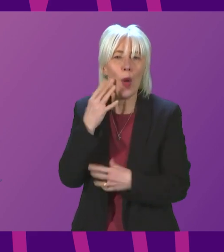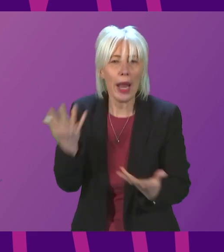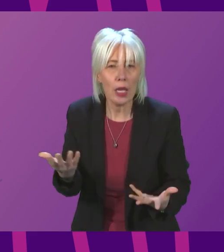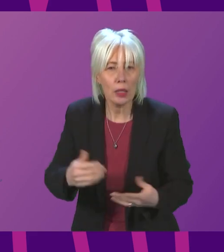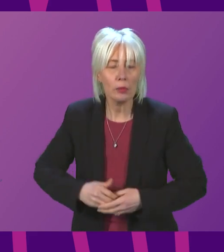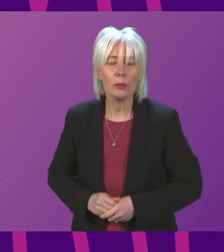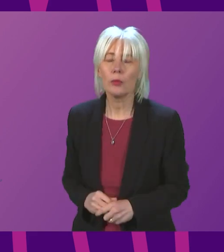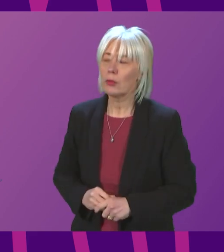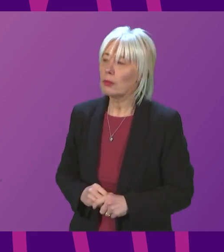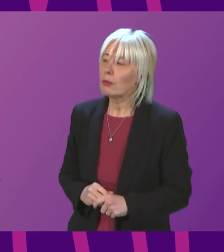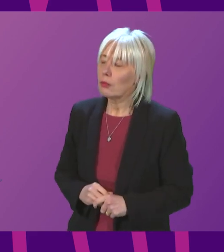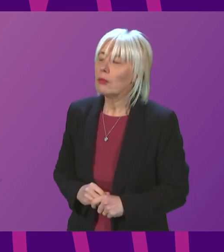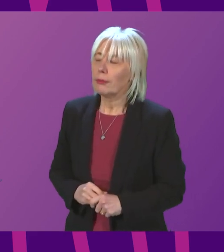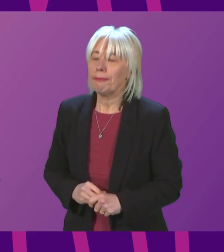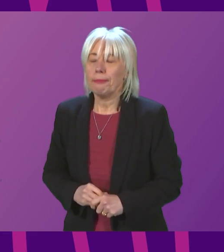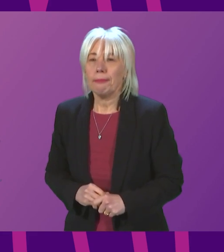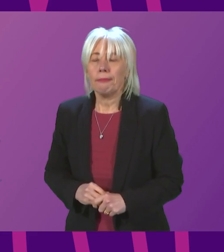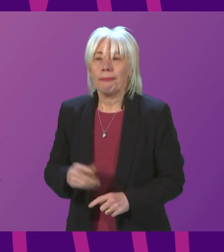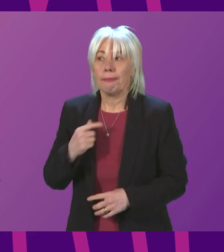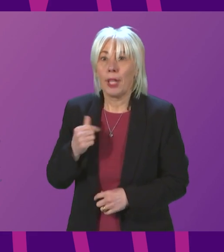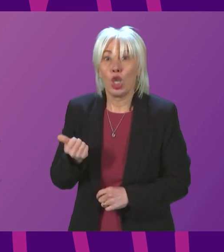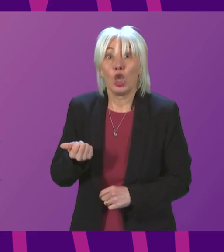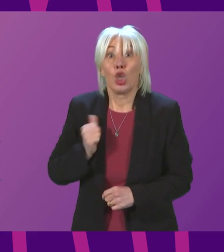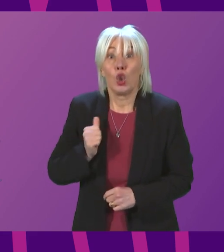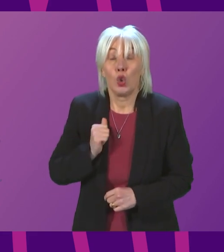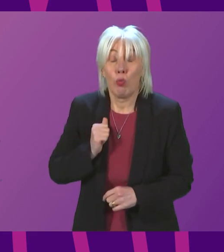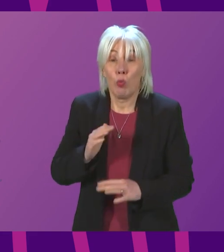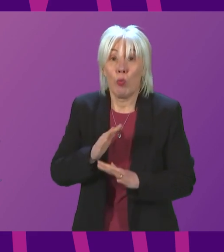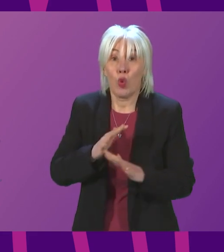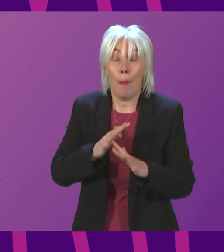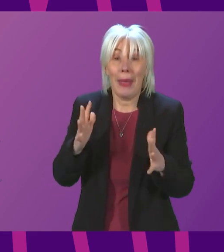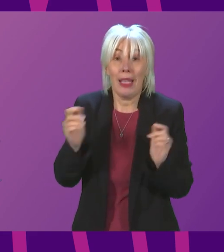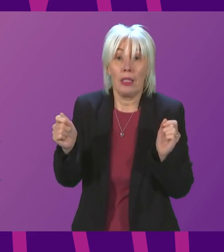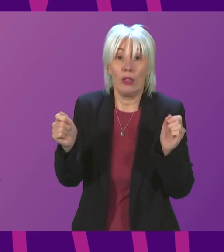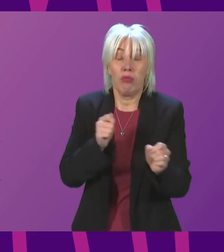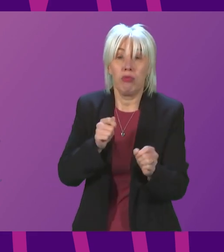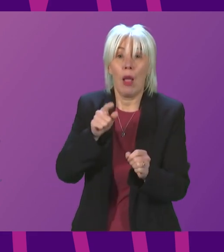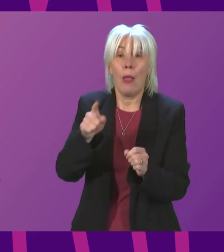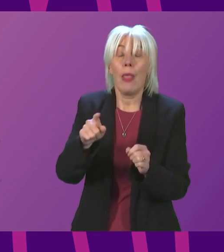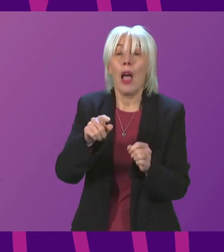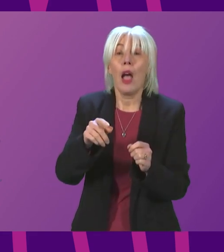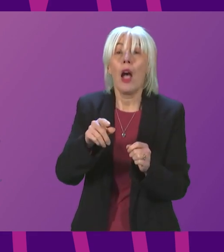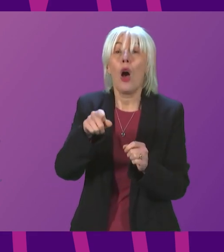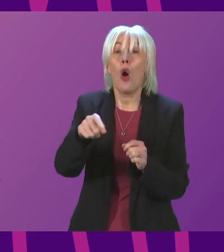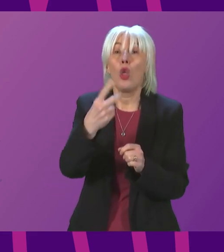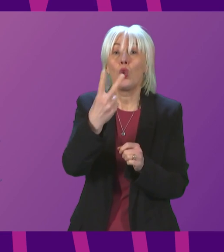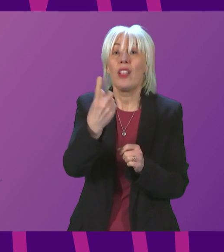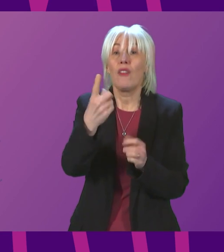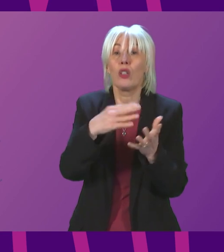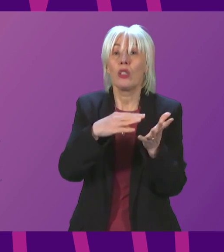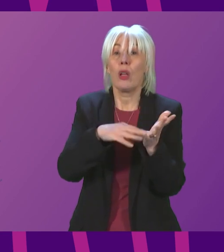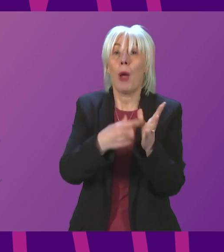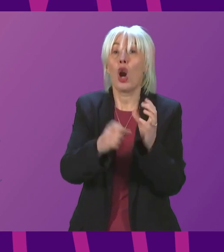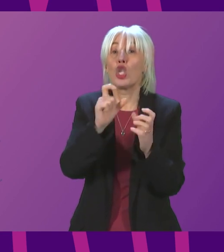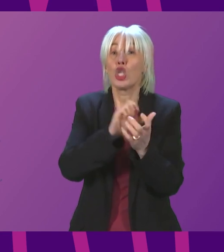are intending assuming there are no adverse developments between now and then to lift on the 21st of March